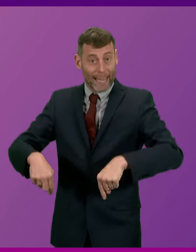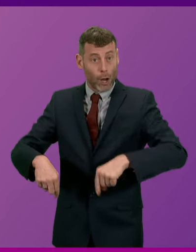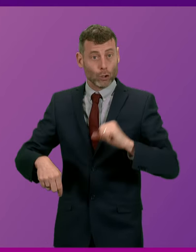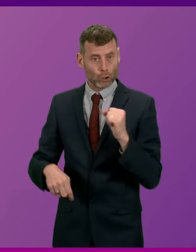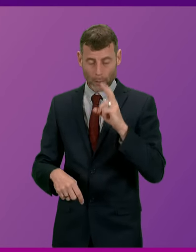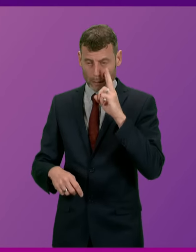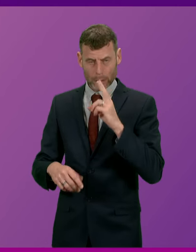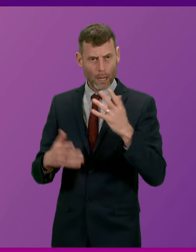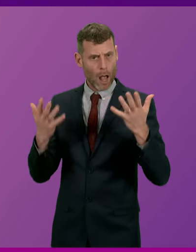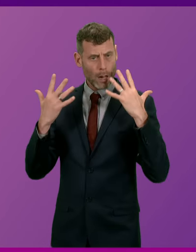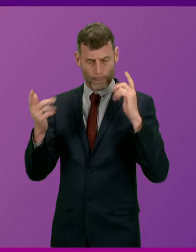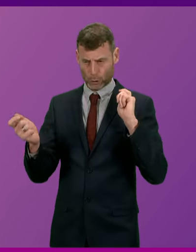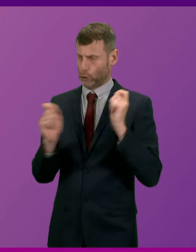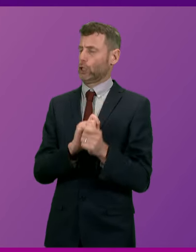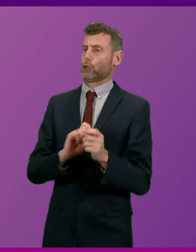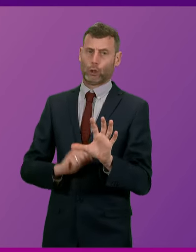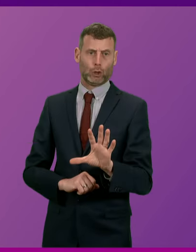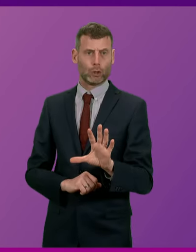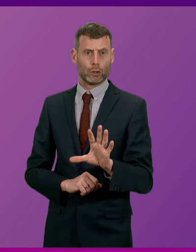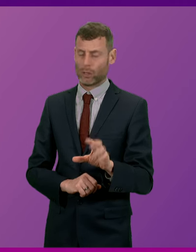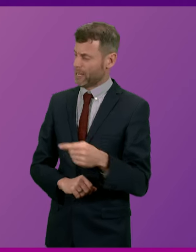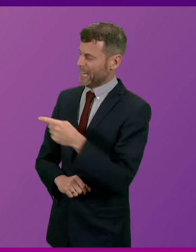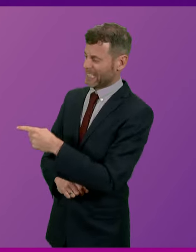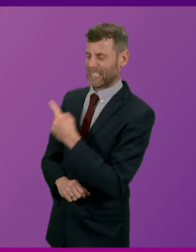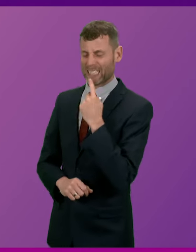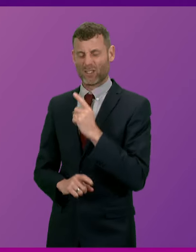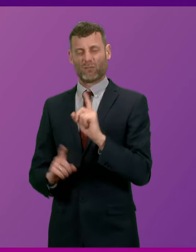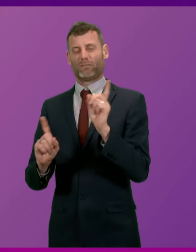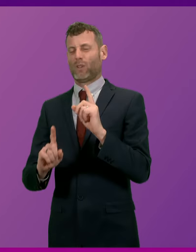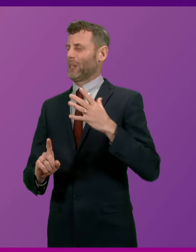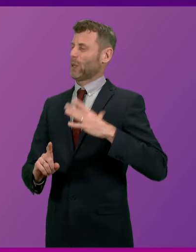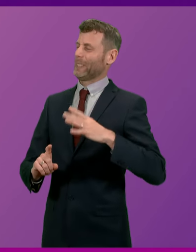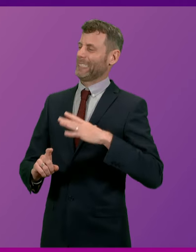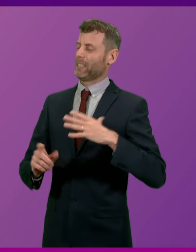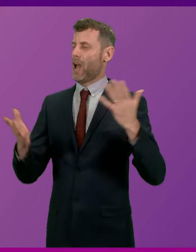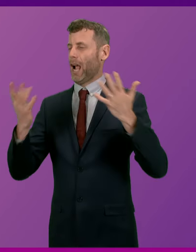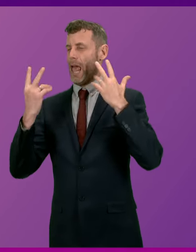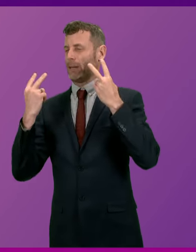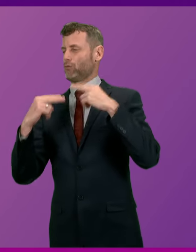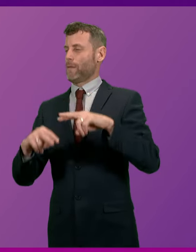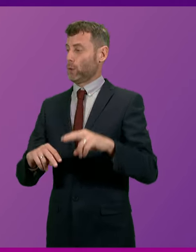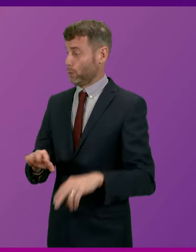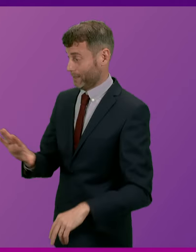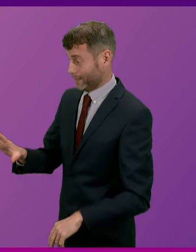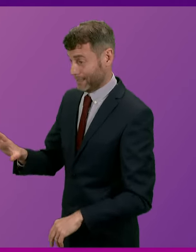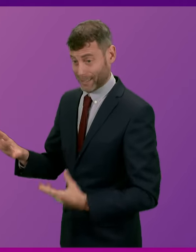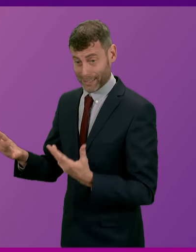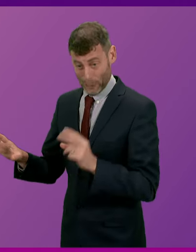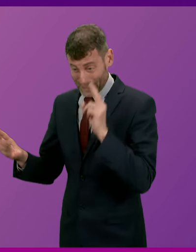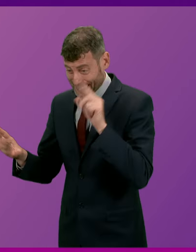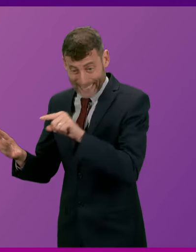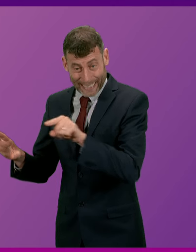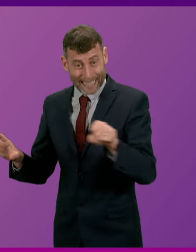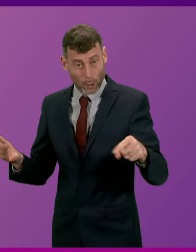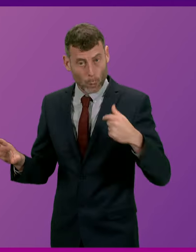and the rest of the UK. And yet, Liam Kerr says that there was an unnecessary climate review in the